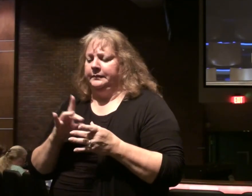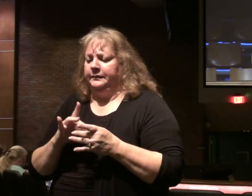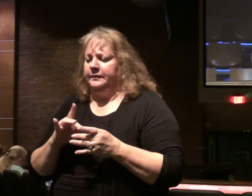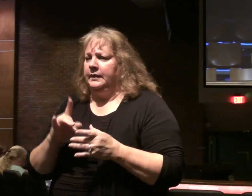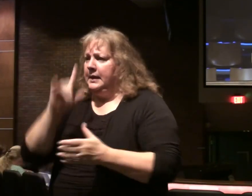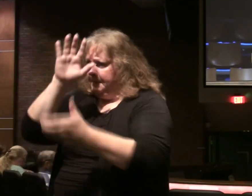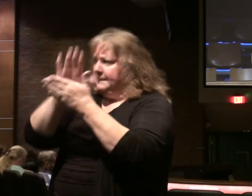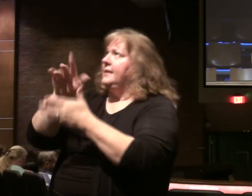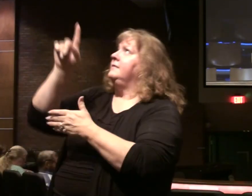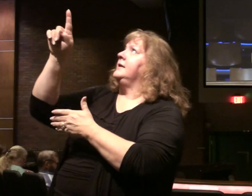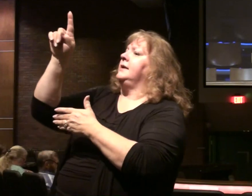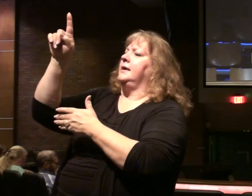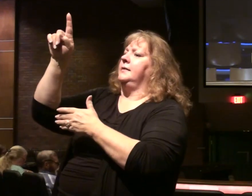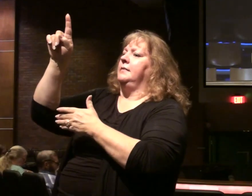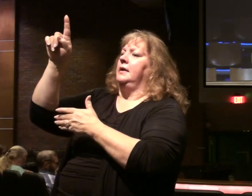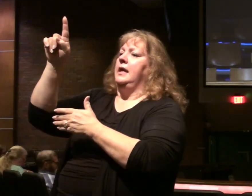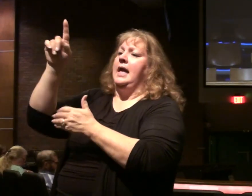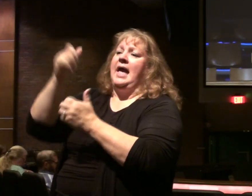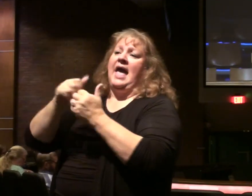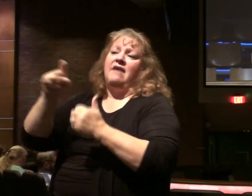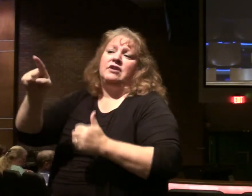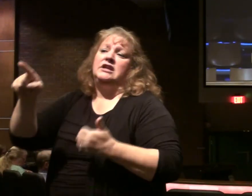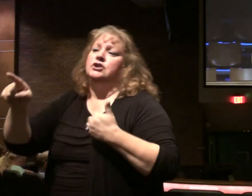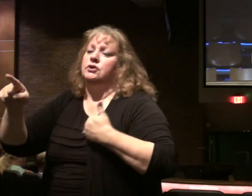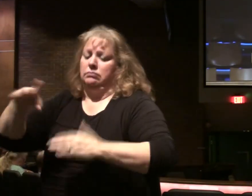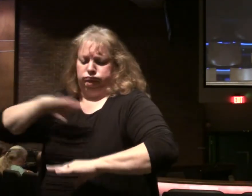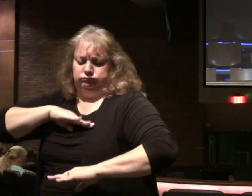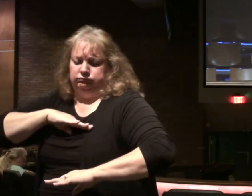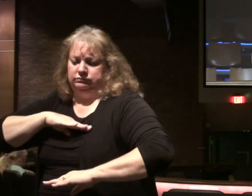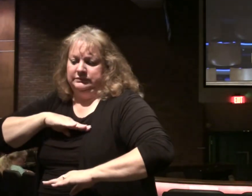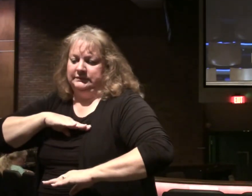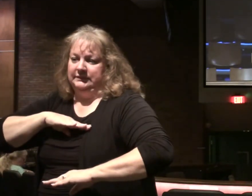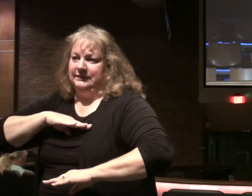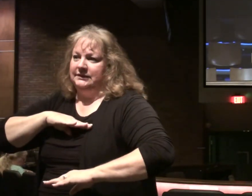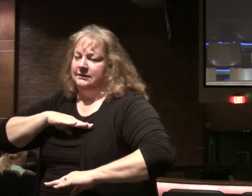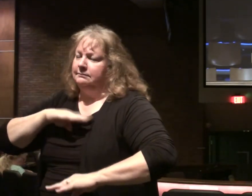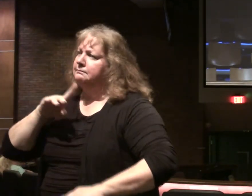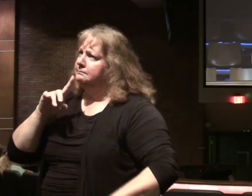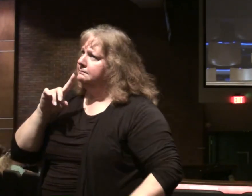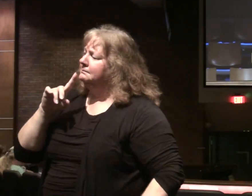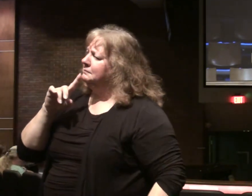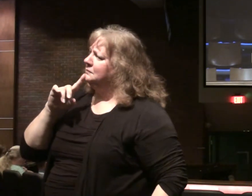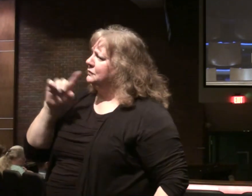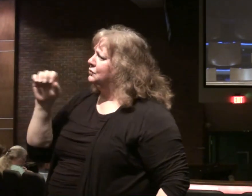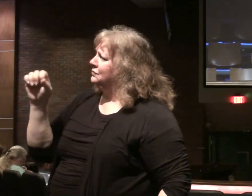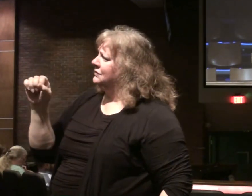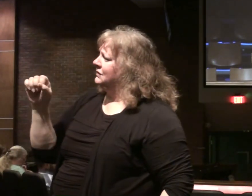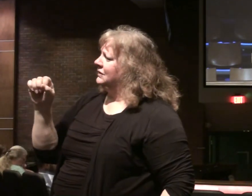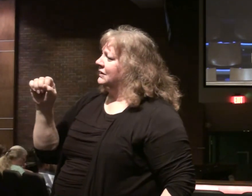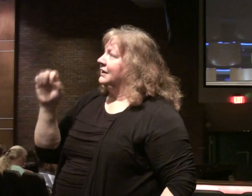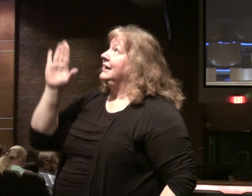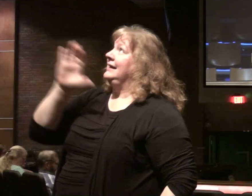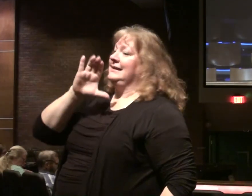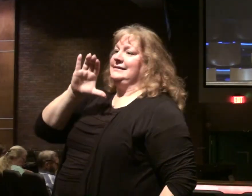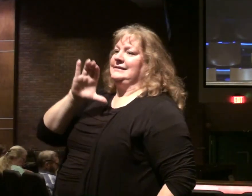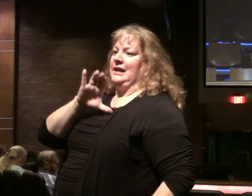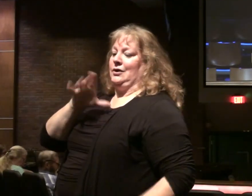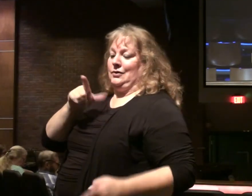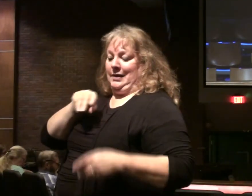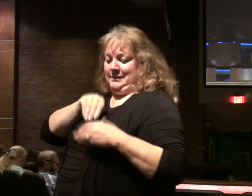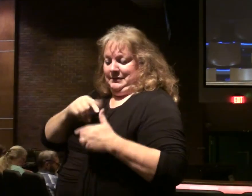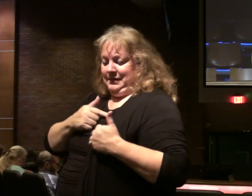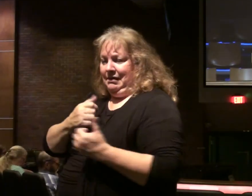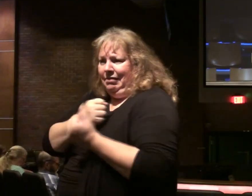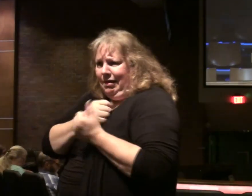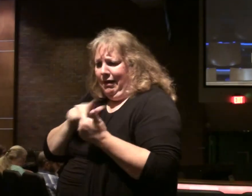Believe in Christ. And he'll meet every felt need you have. Well there's an aspect of truth there. There's a fruit of the spirit produced in the life.